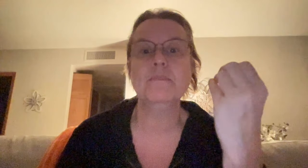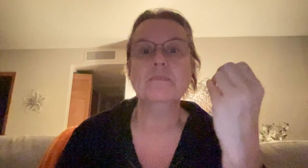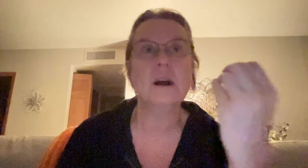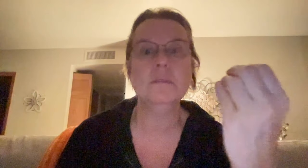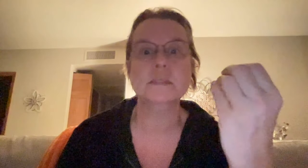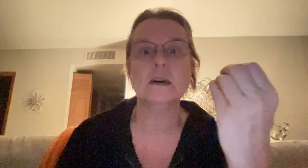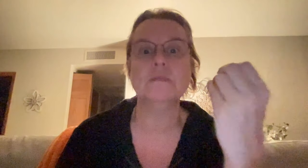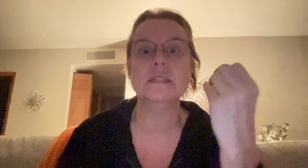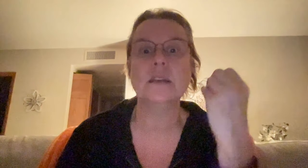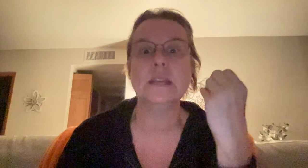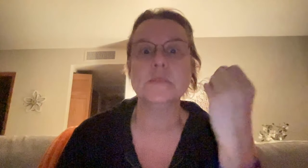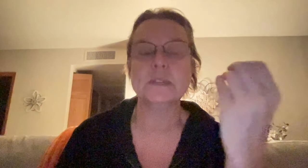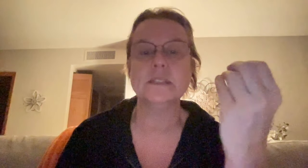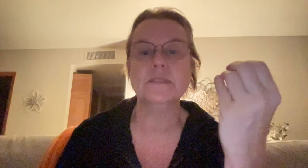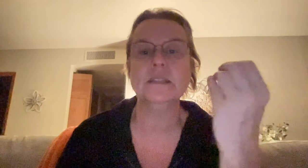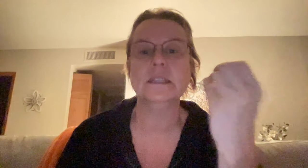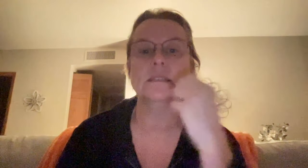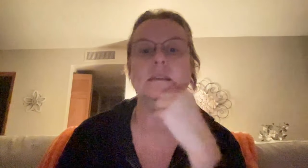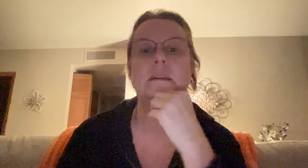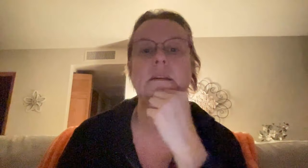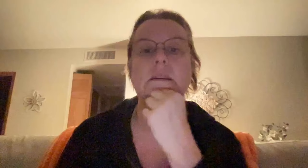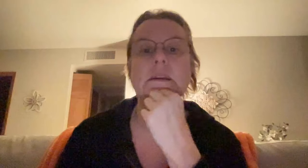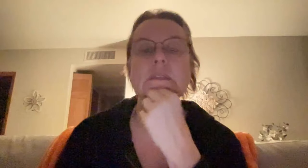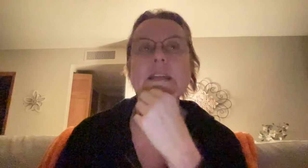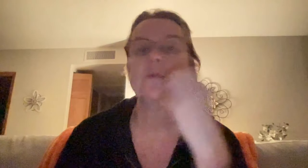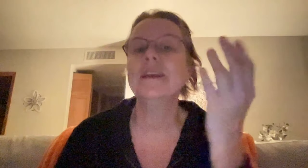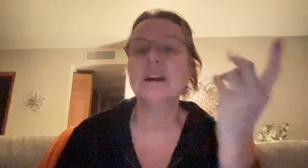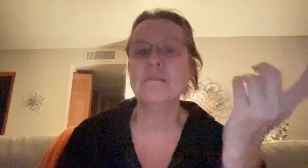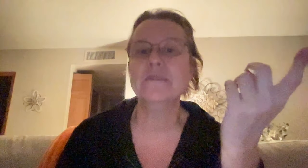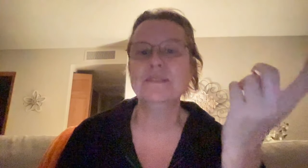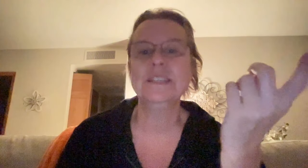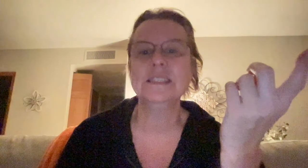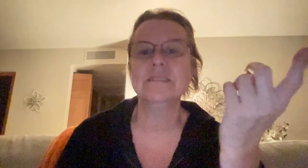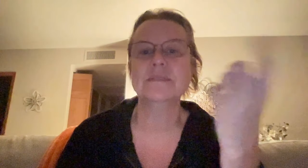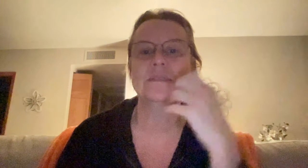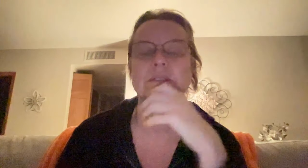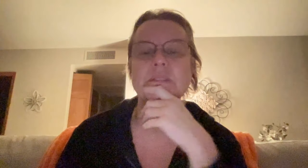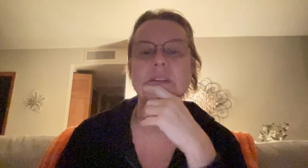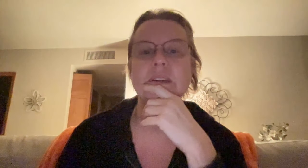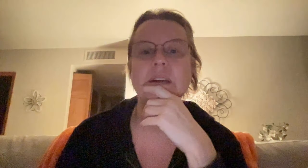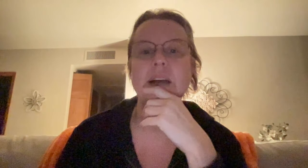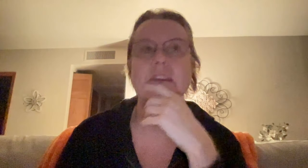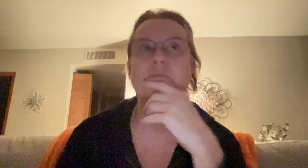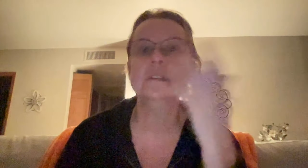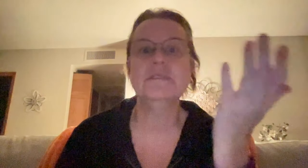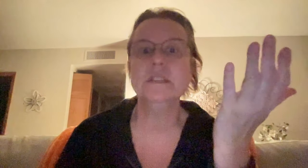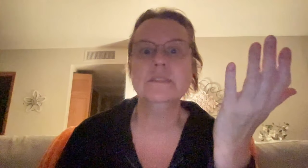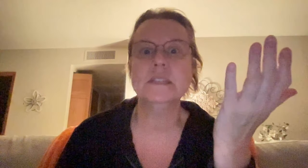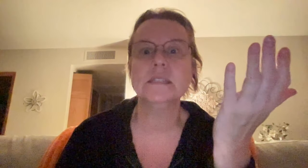problem solve. That's how they express their feelings. That's why they come off defensive. I don't really feel defensive,